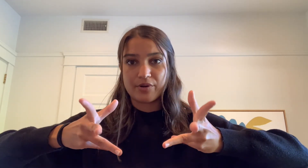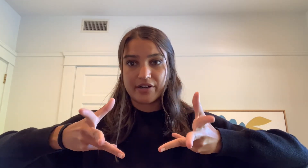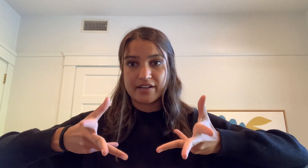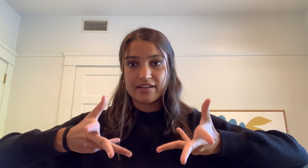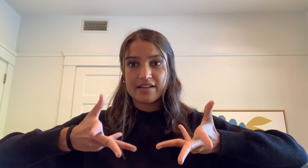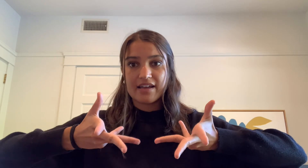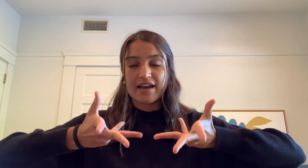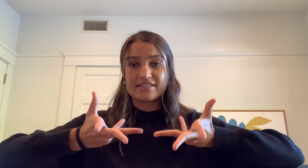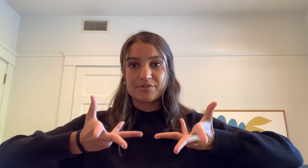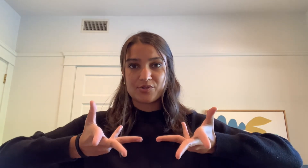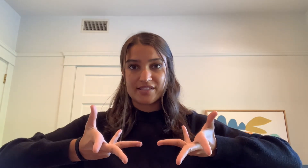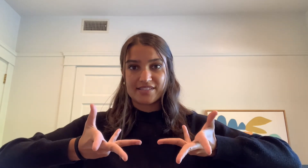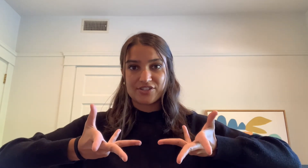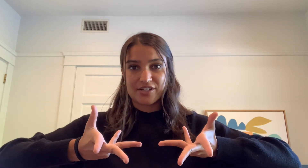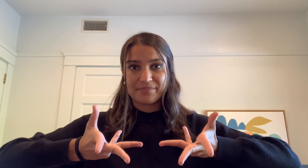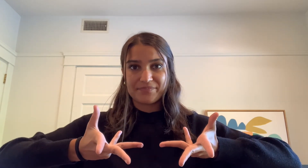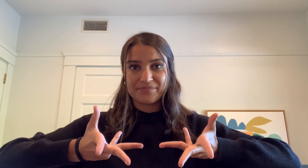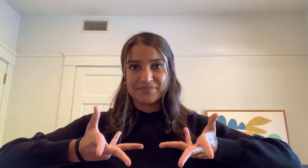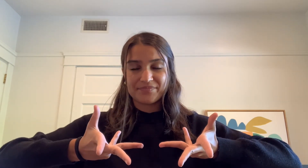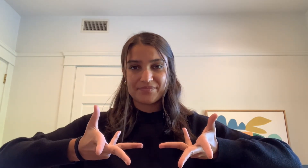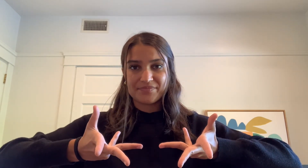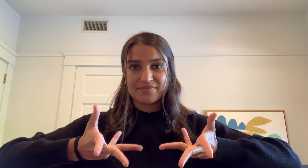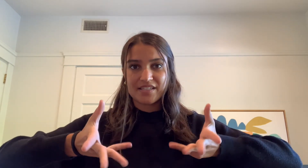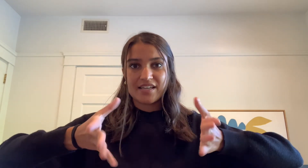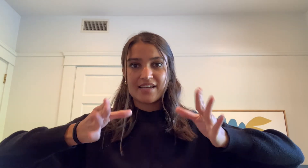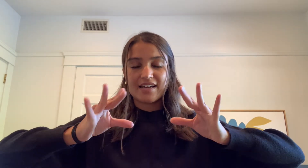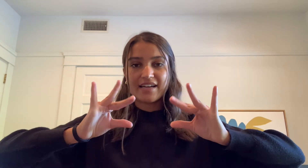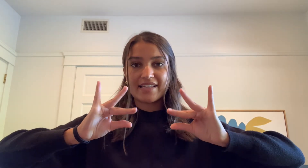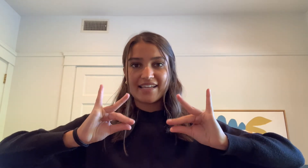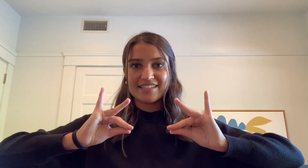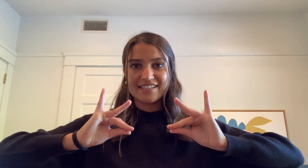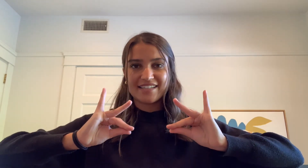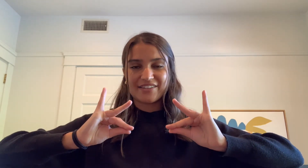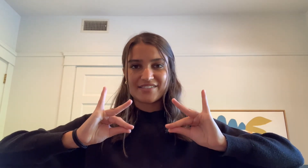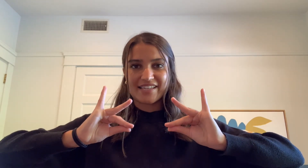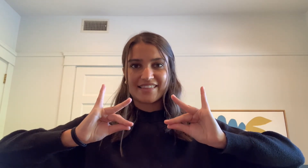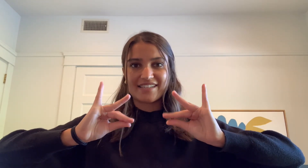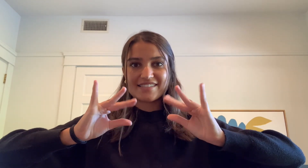as you transition. Again it looks like this.